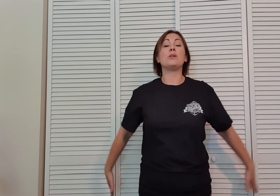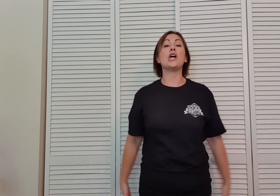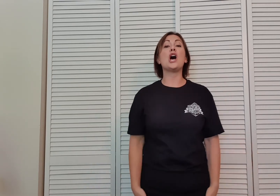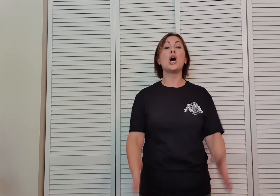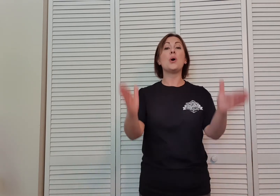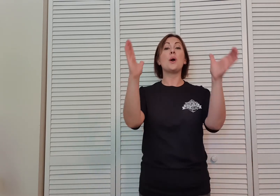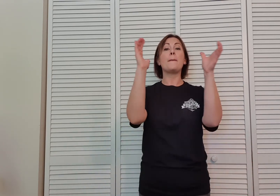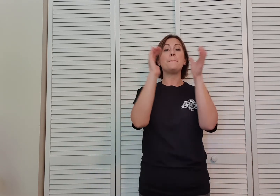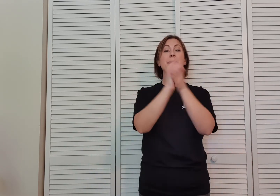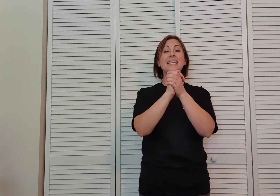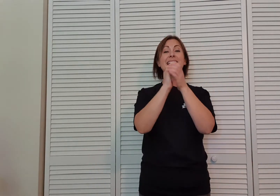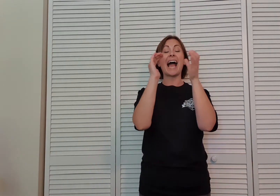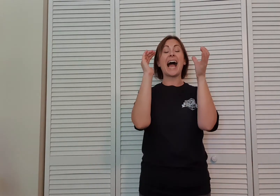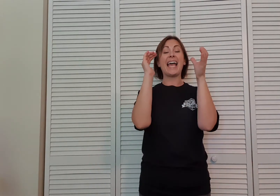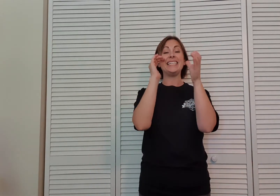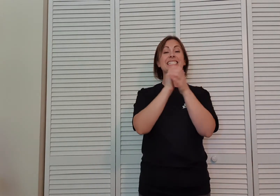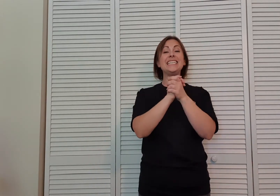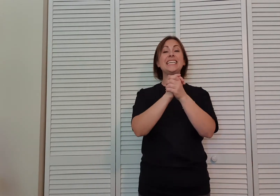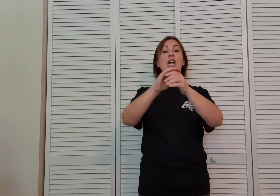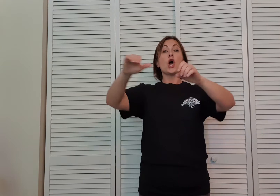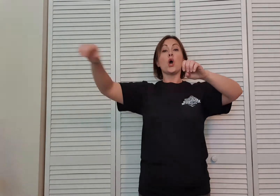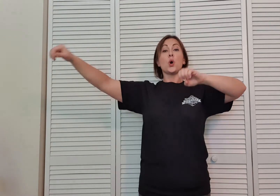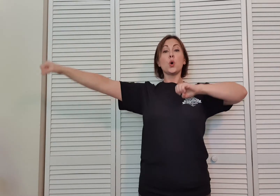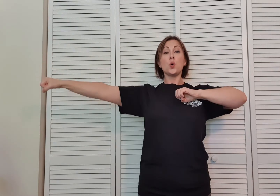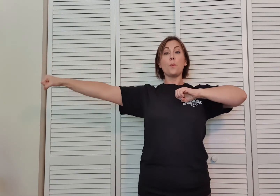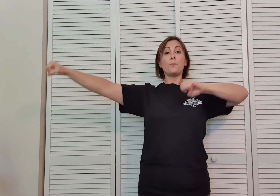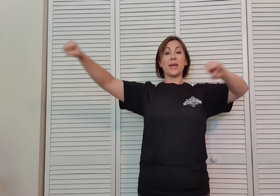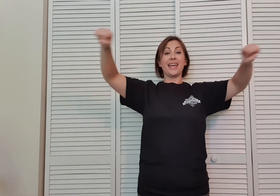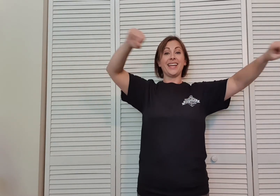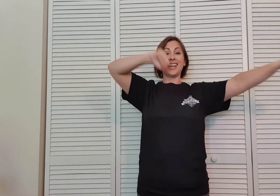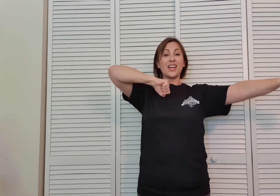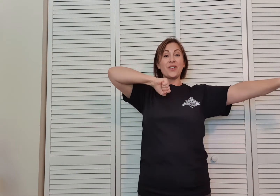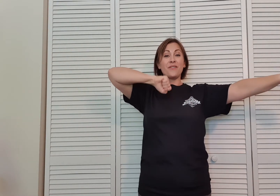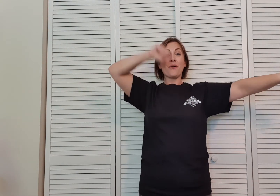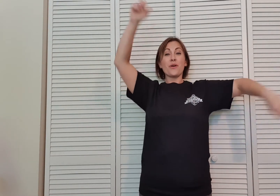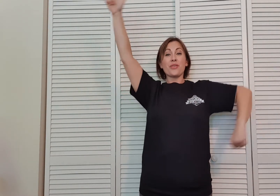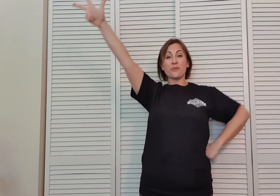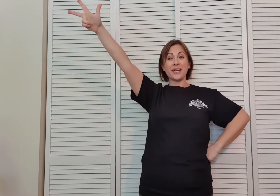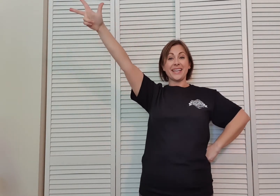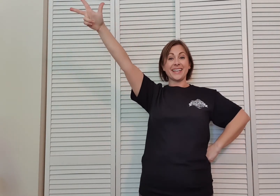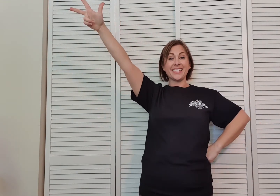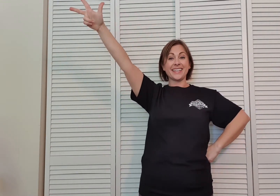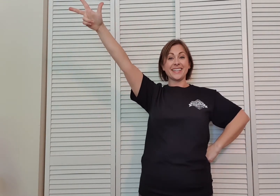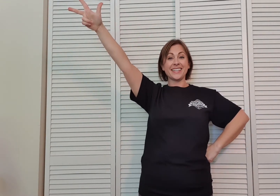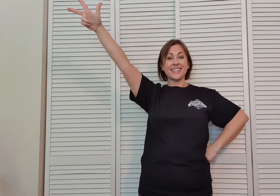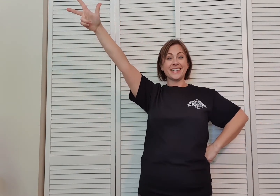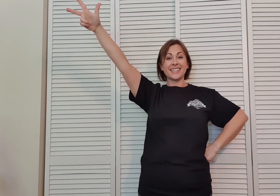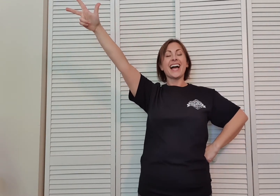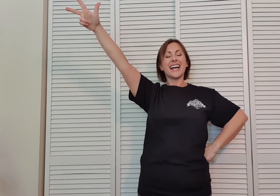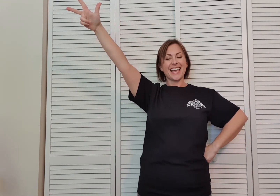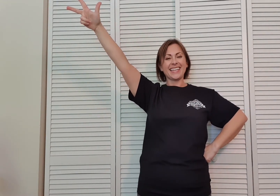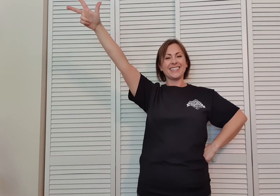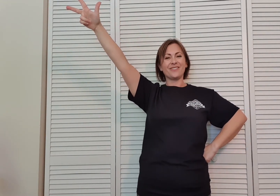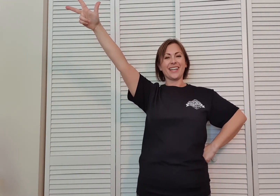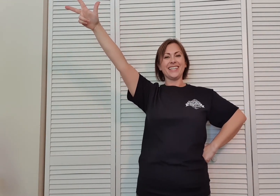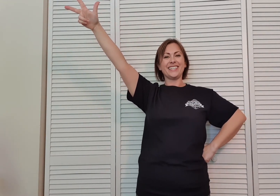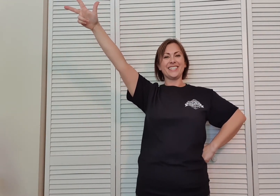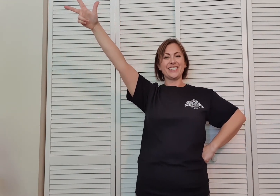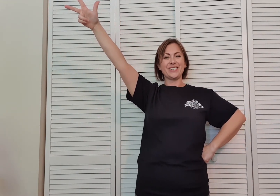O P I T. Hoop it. For three. Again. One, two,